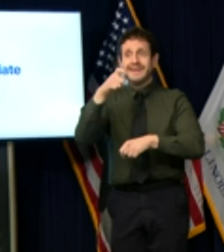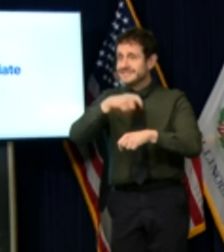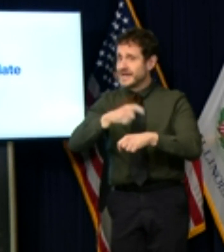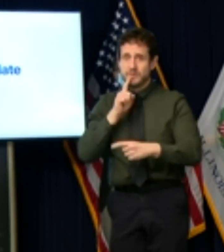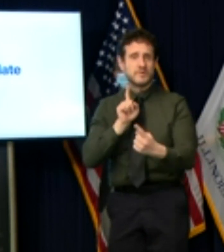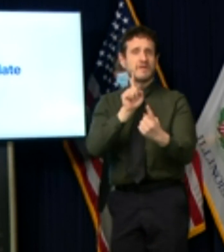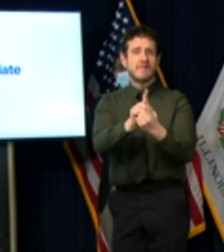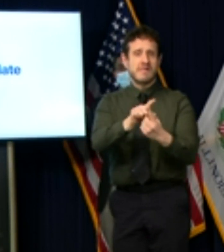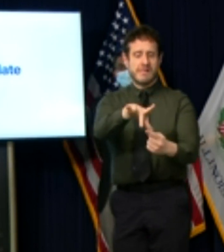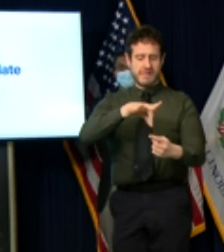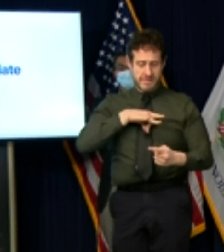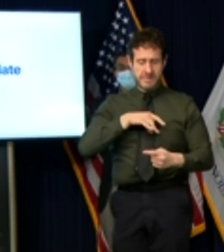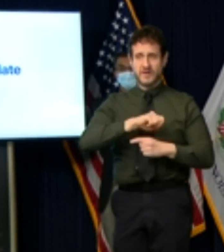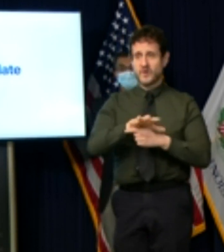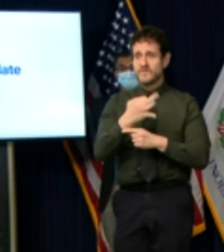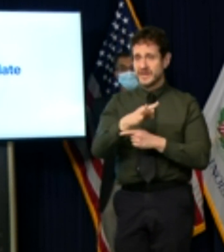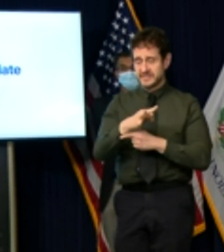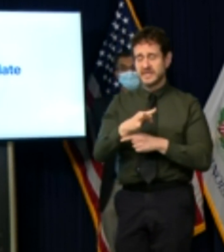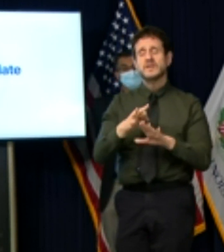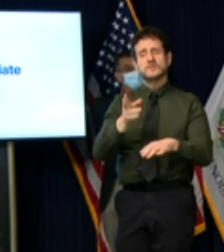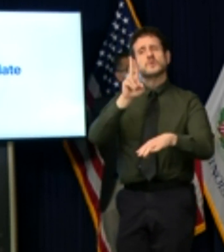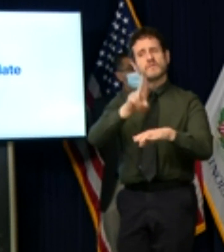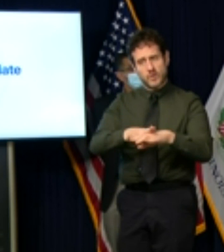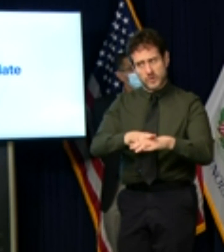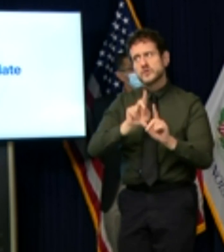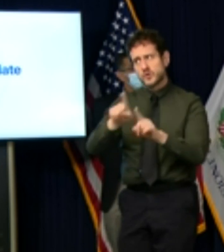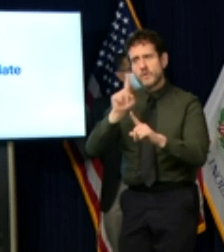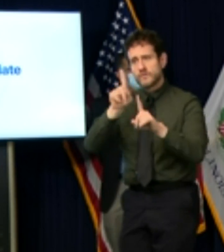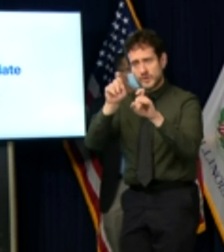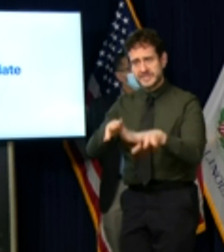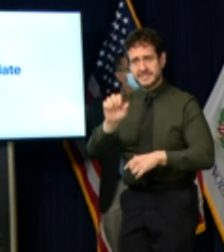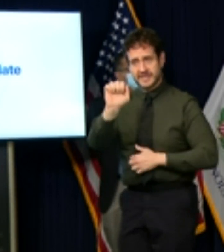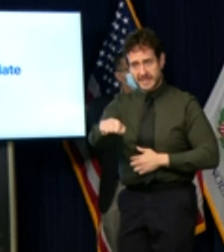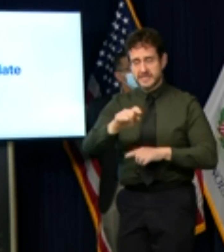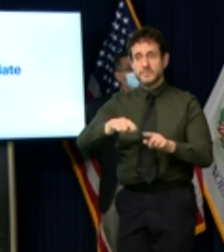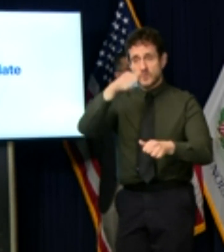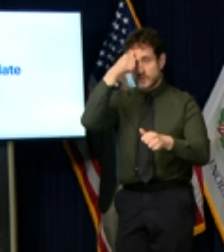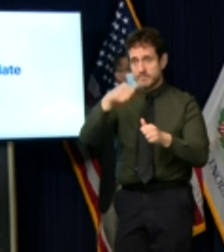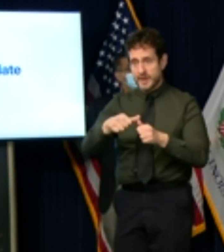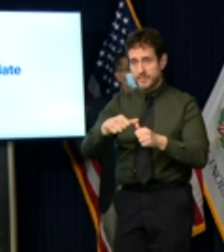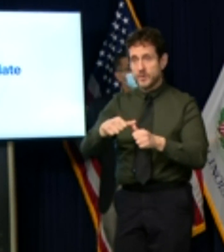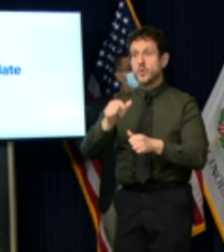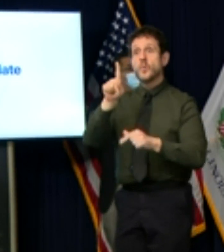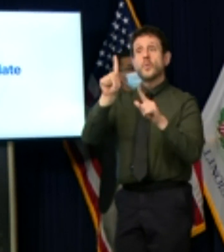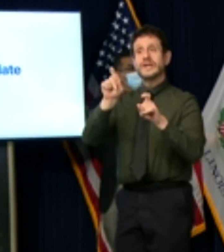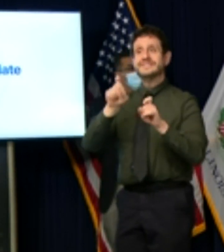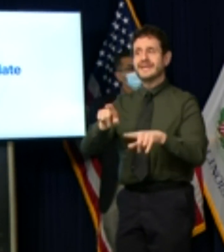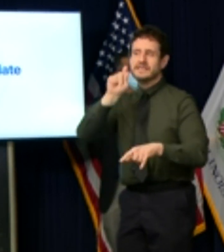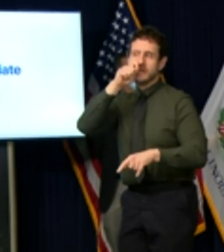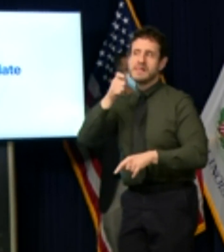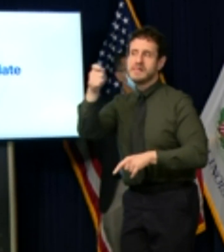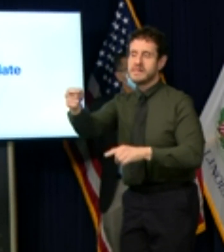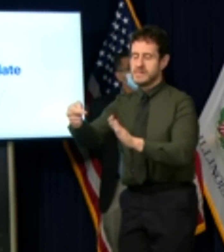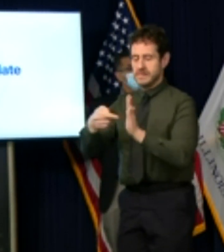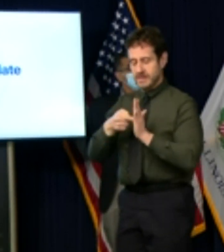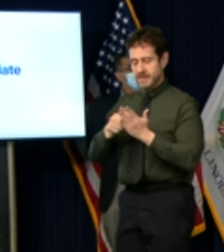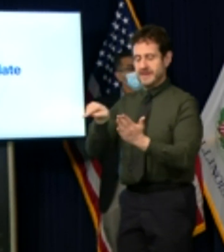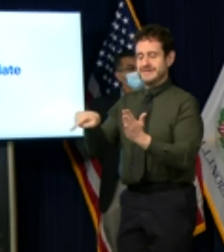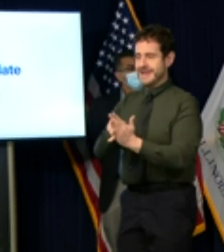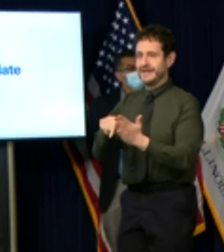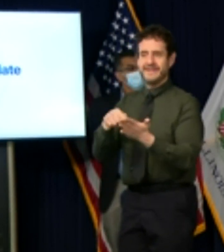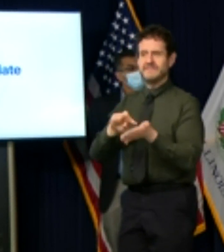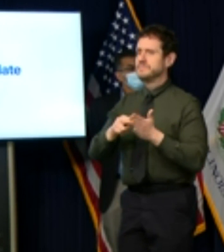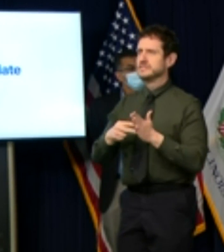so while i do want to encourage people to get tested just remember a negative test does not get you a free